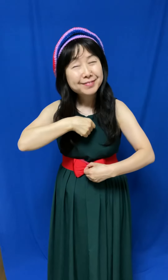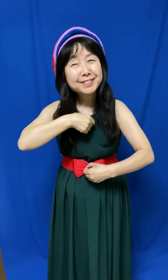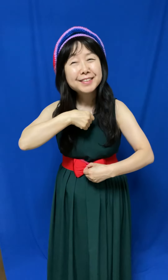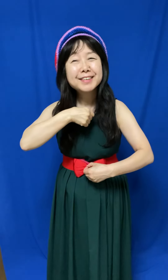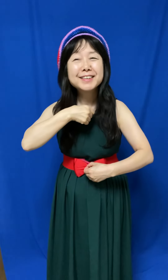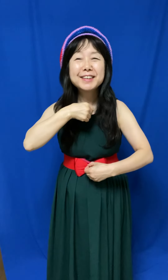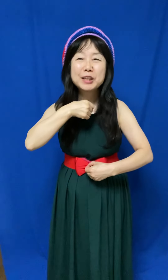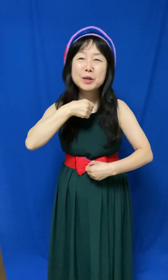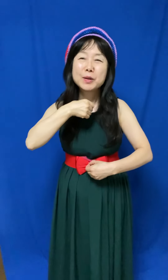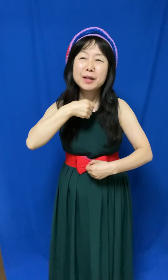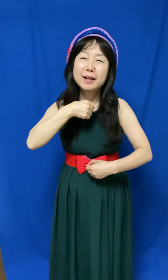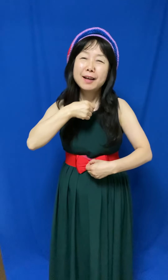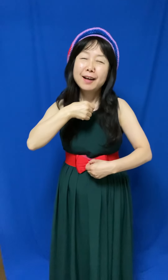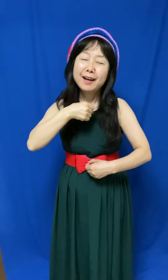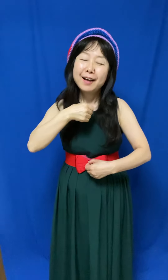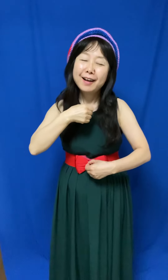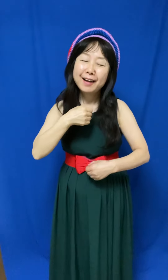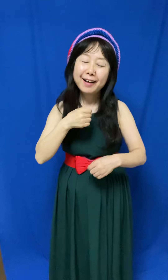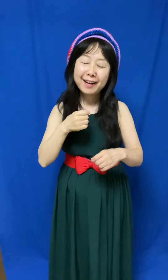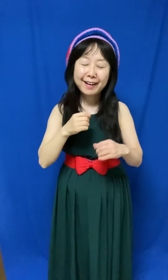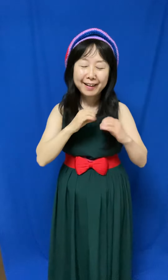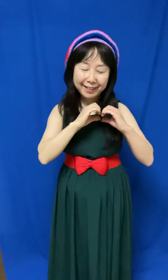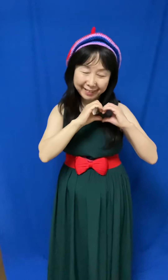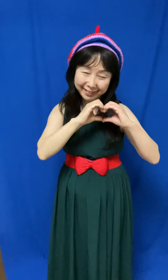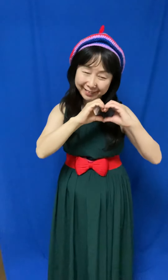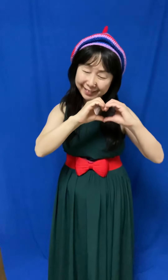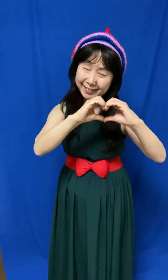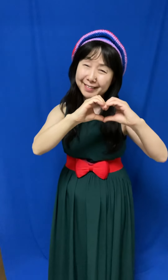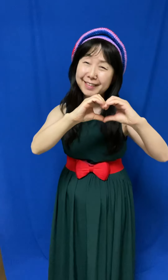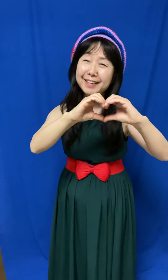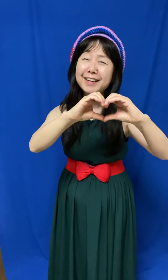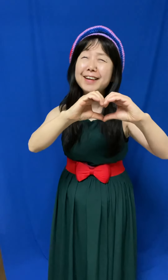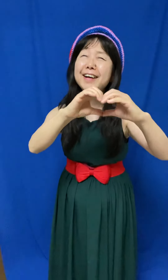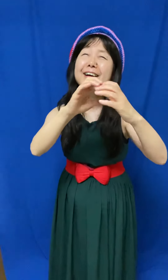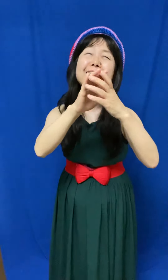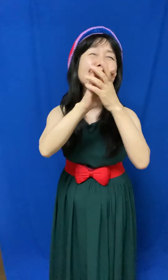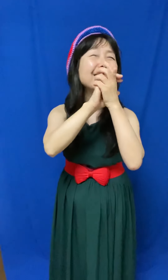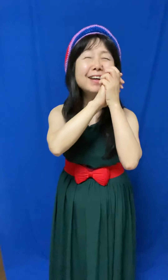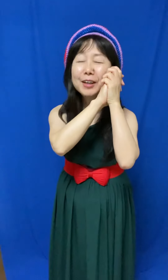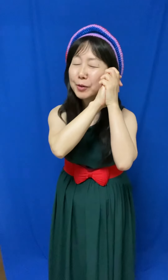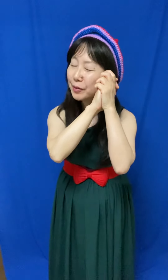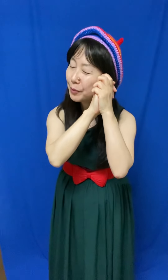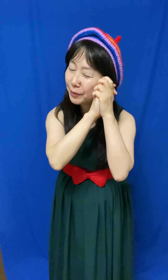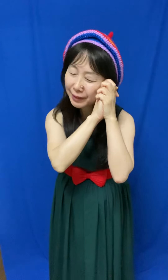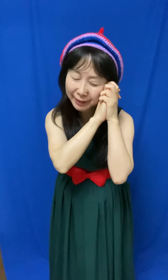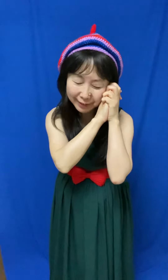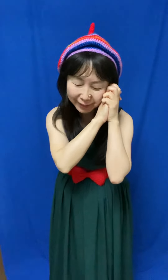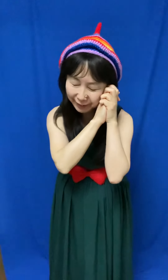How could our love be so blind?